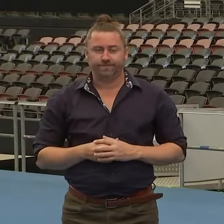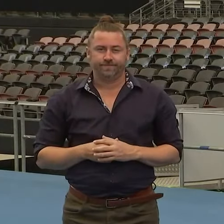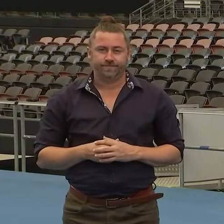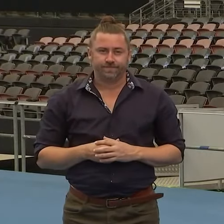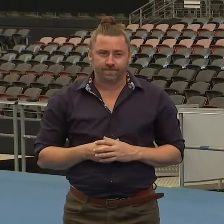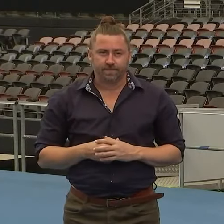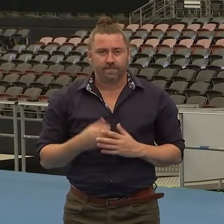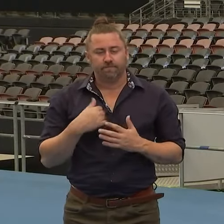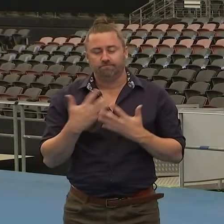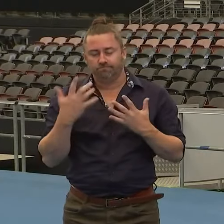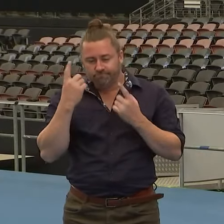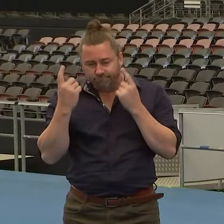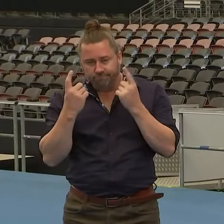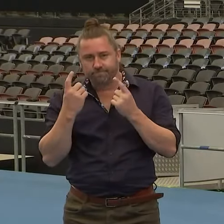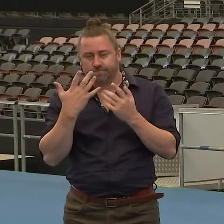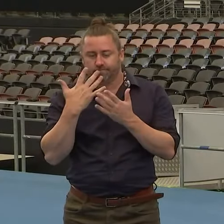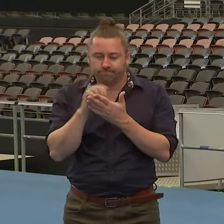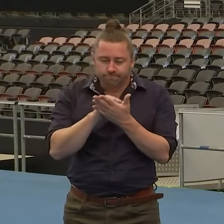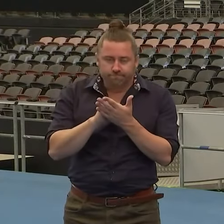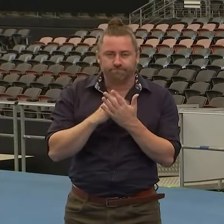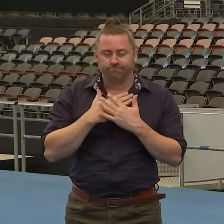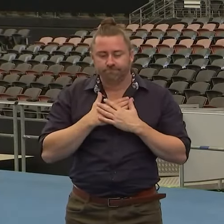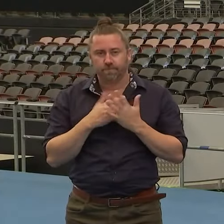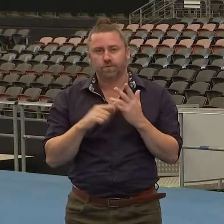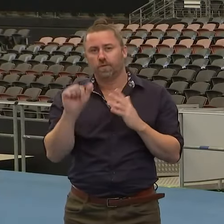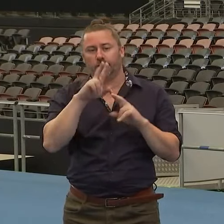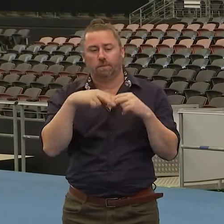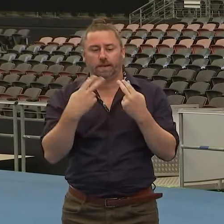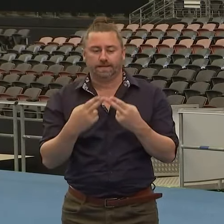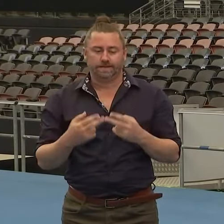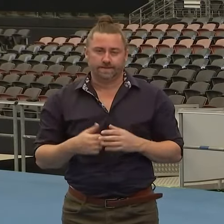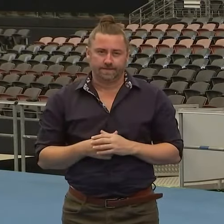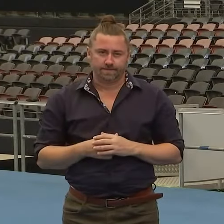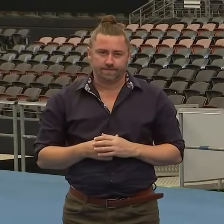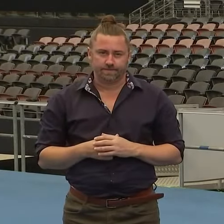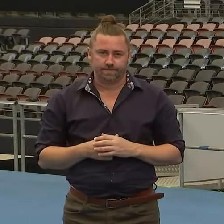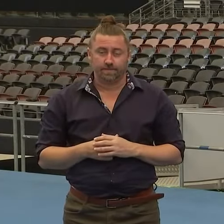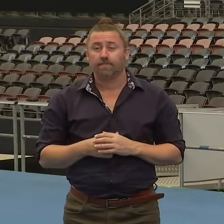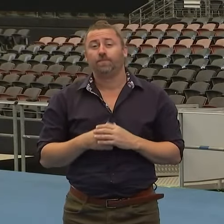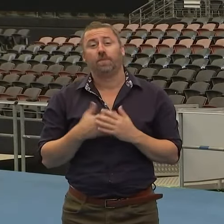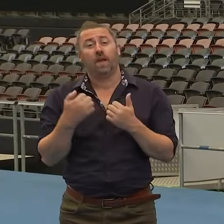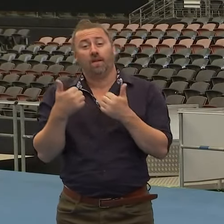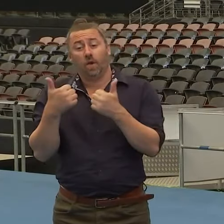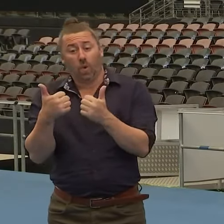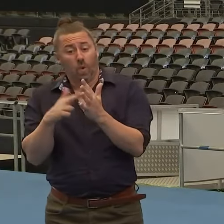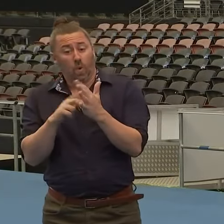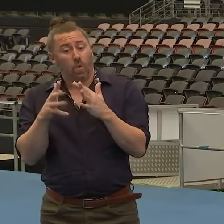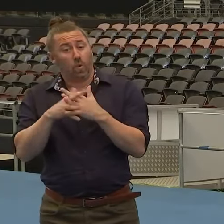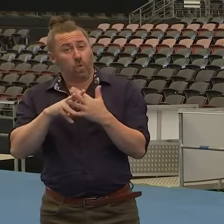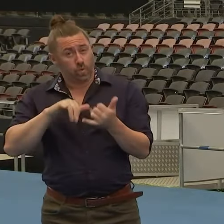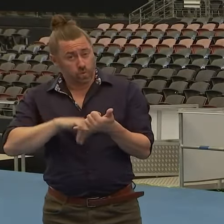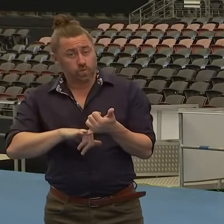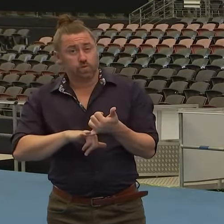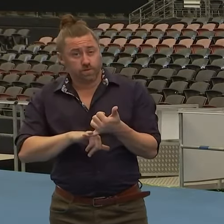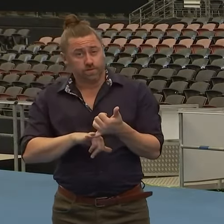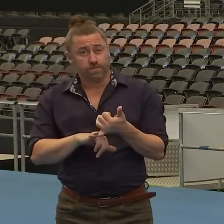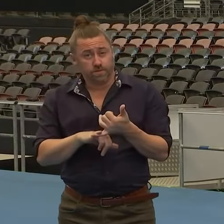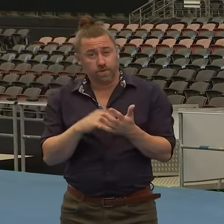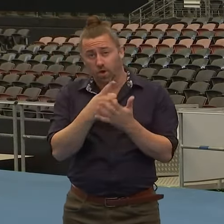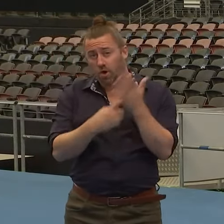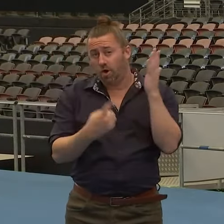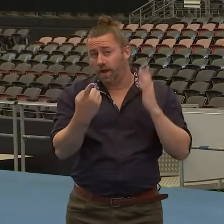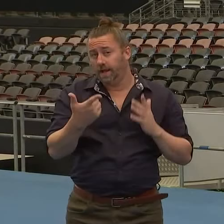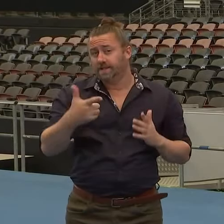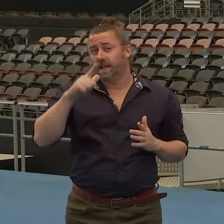Our thoughts and sympathies are very much with their families. In some good news, we now have a total of